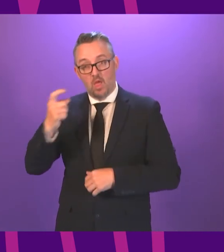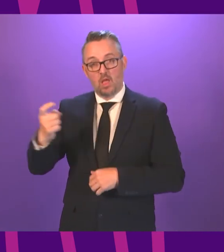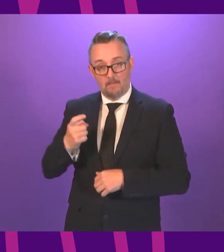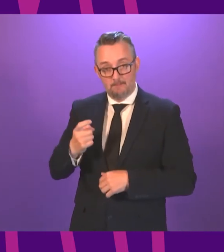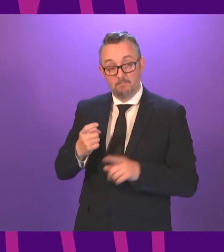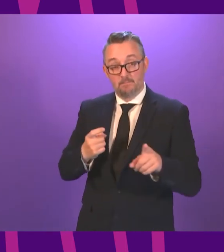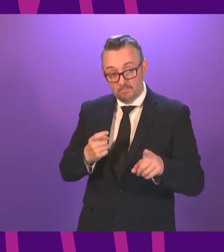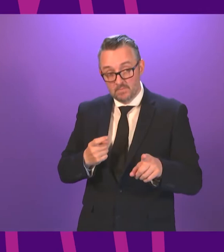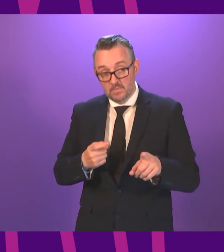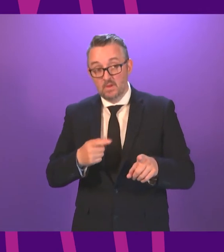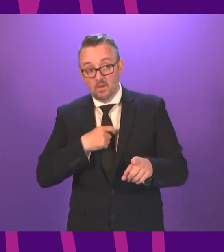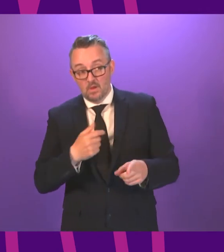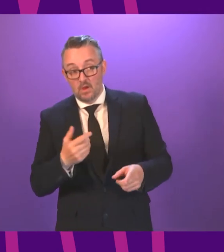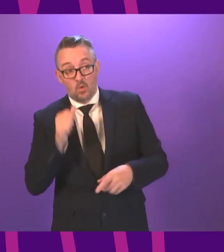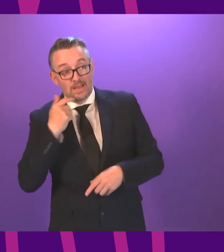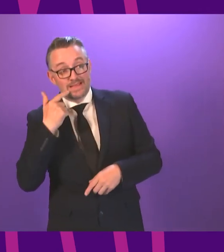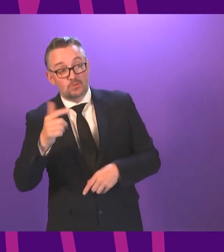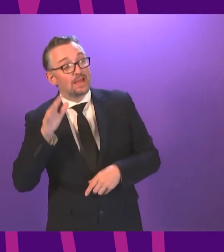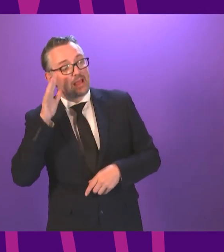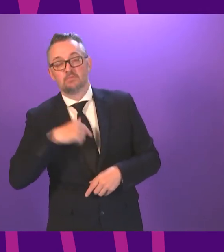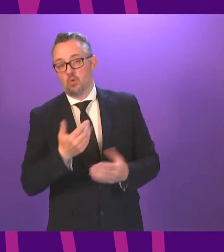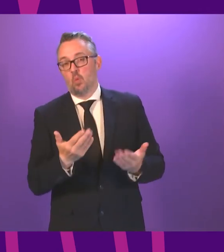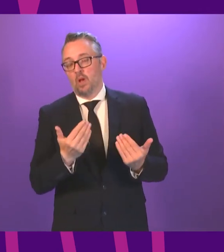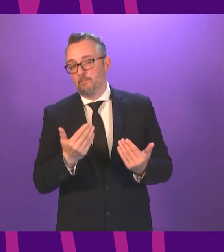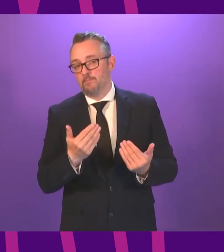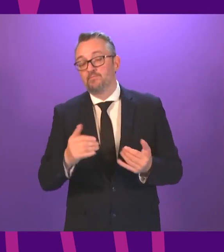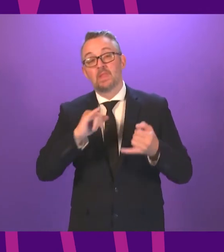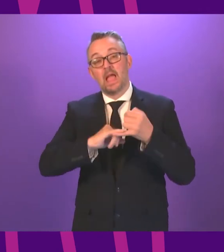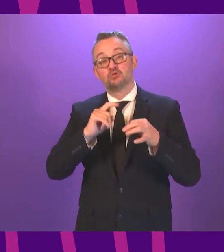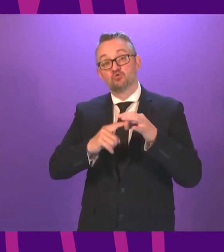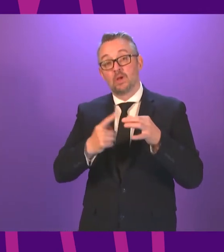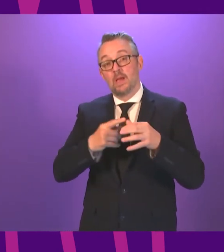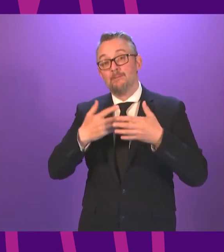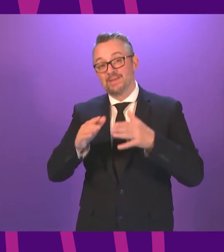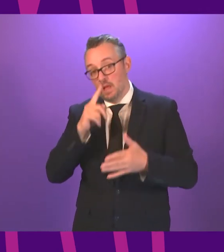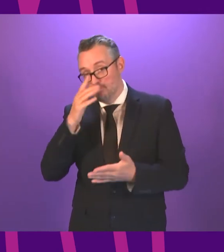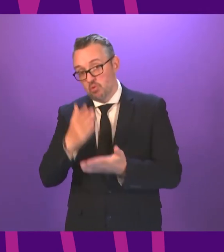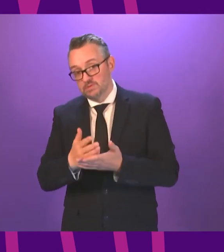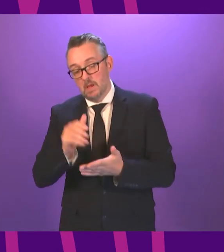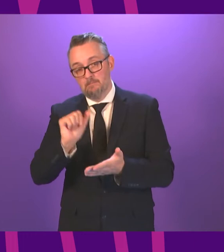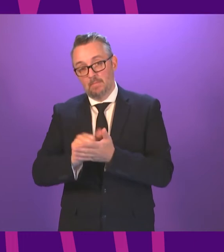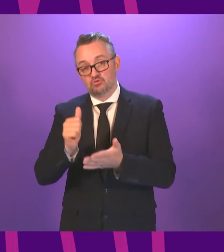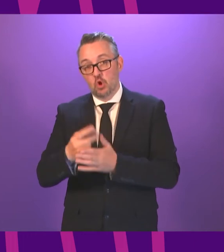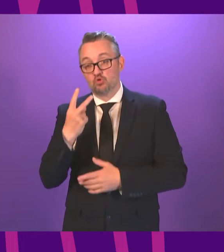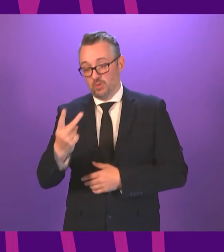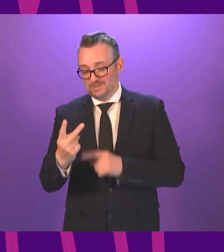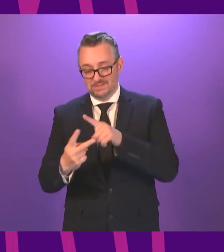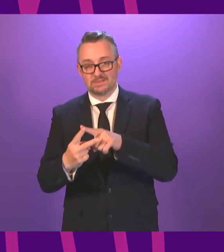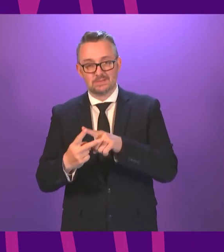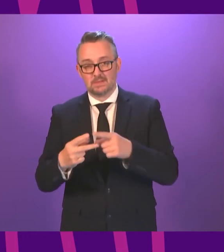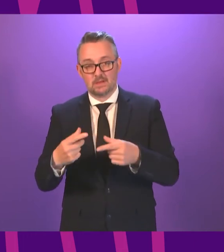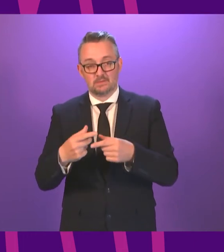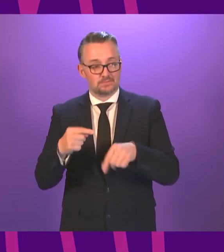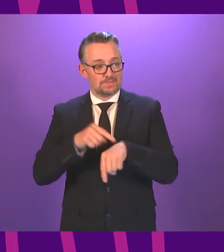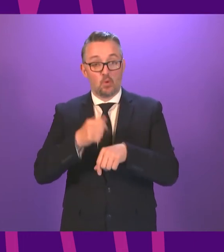welcome the fact that we are going to hear about this next week. The SQA have promised the publication twice, and I have missed both of those deadlines.